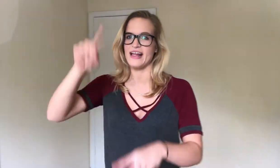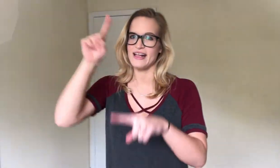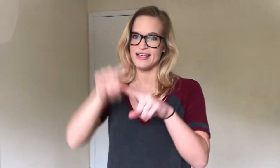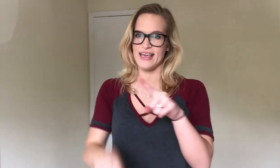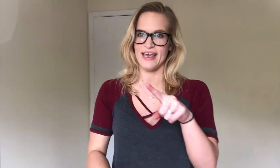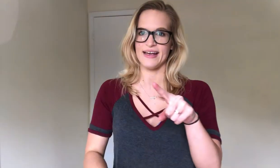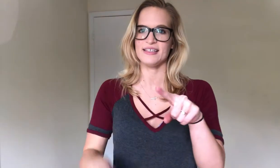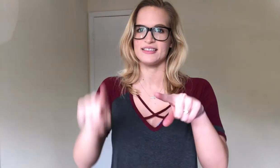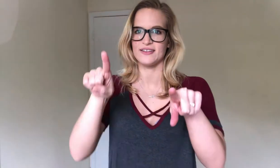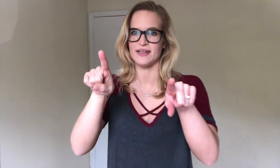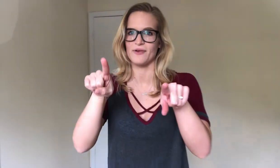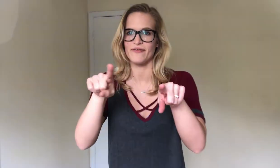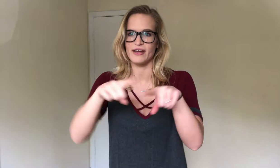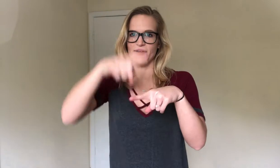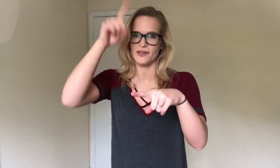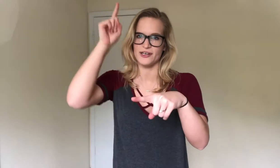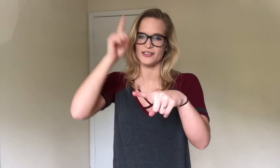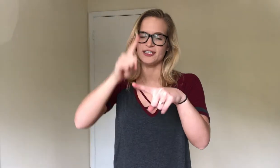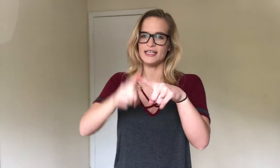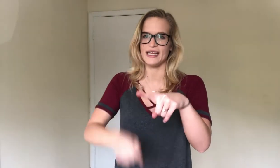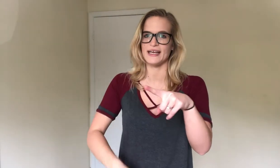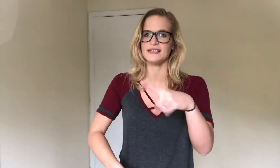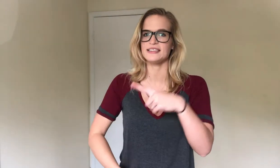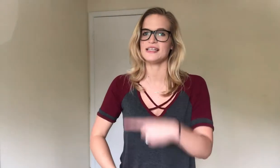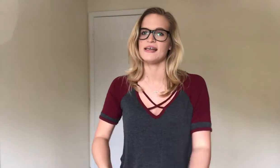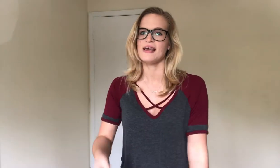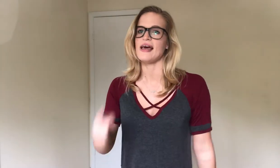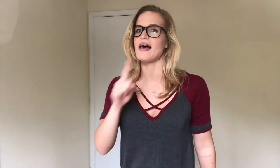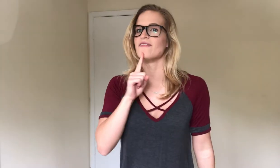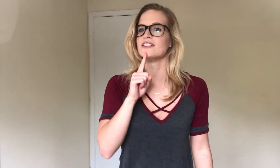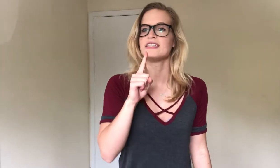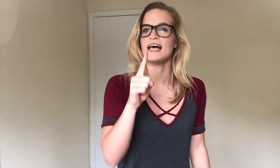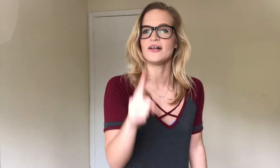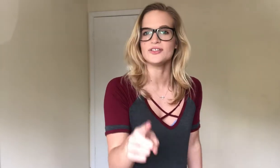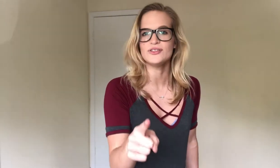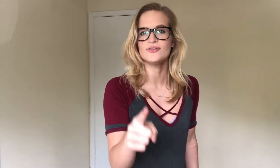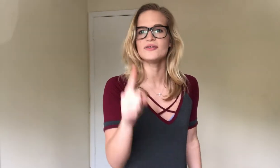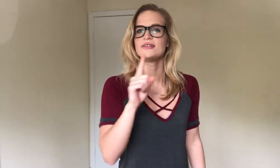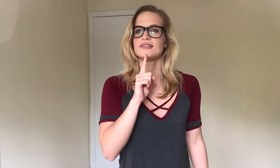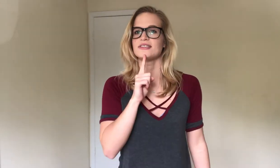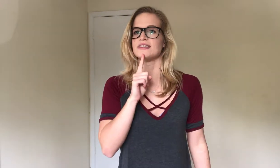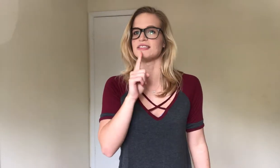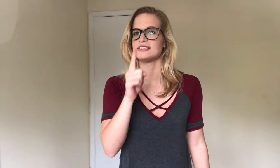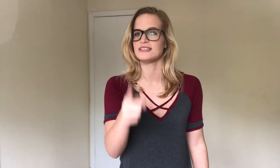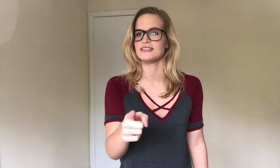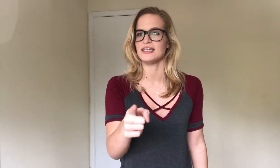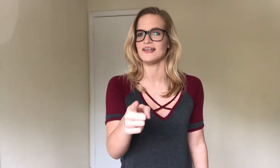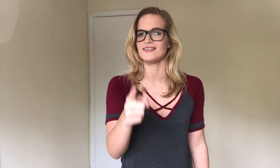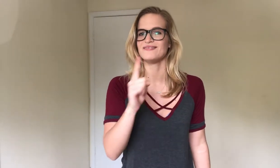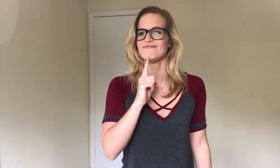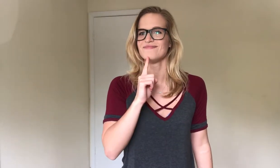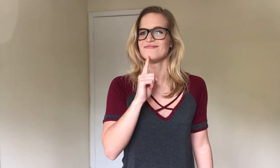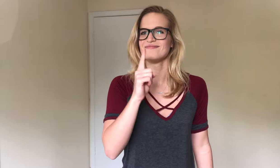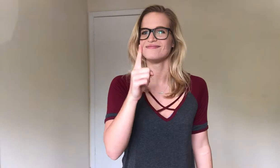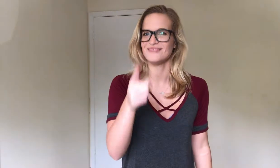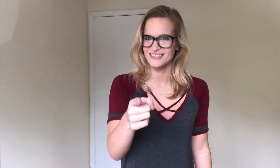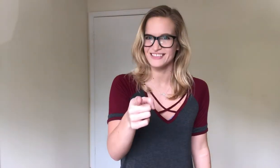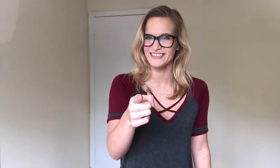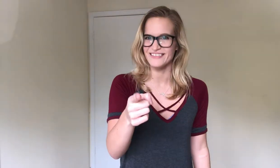can't, so hit one finger with your other, can't ever tell you. So this is tell you.